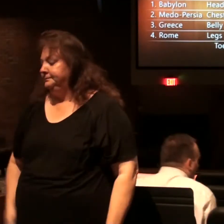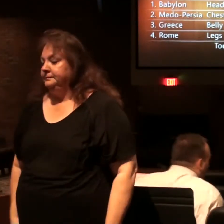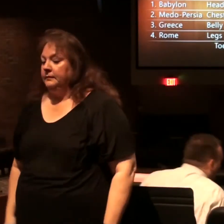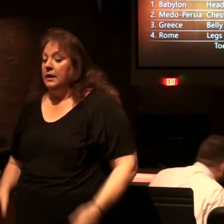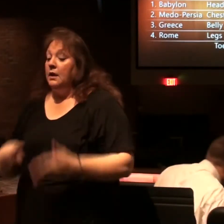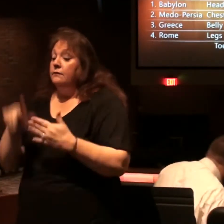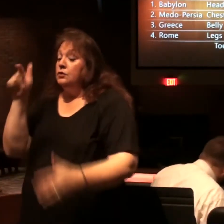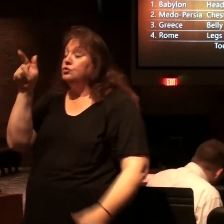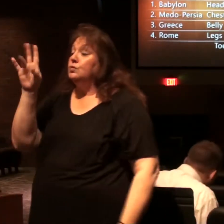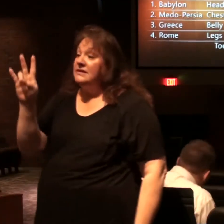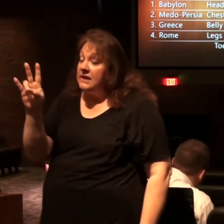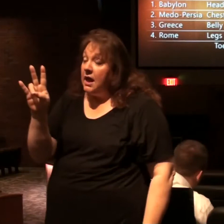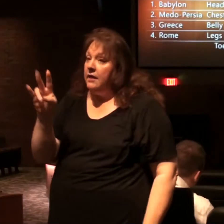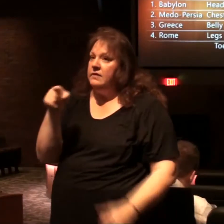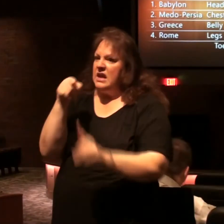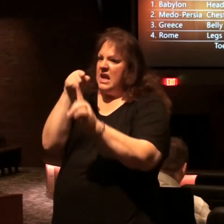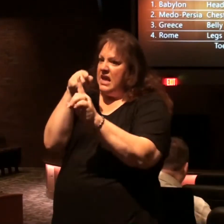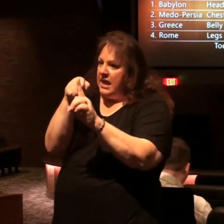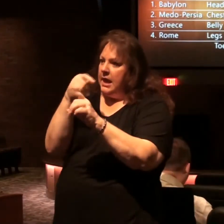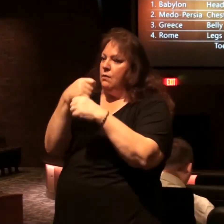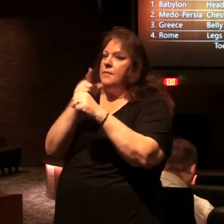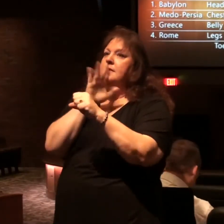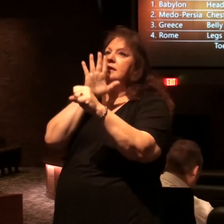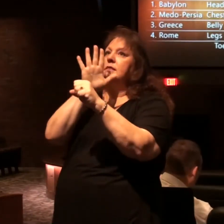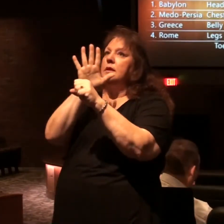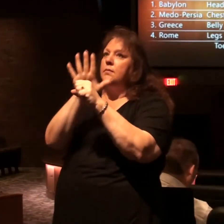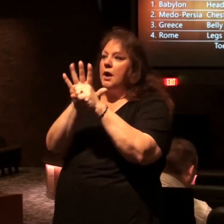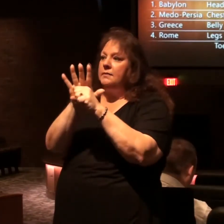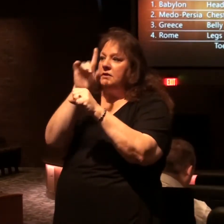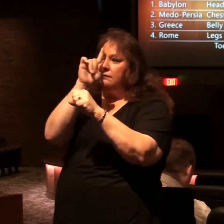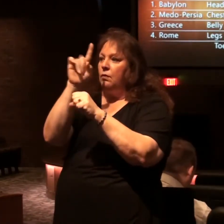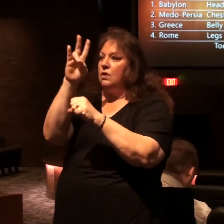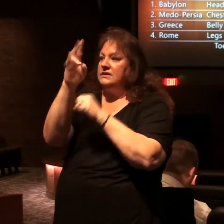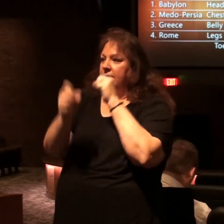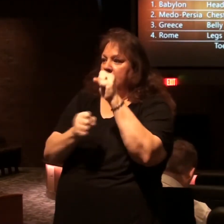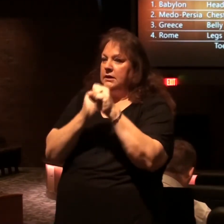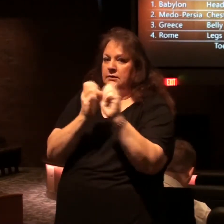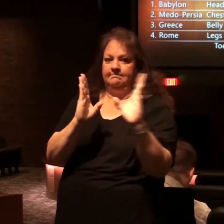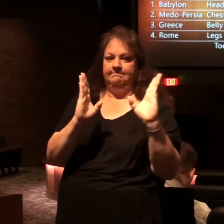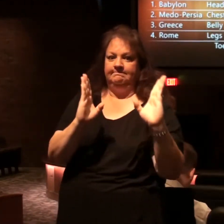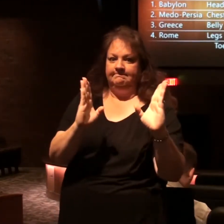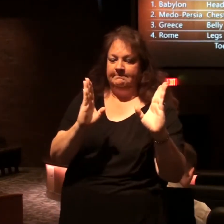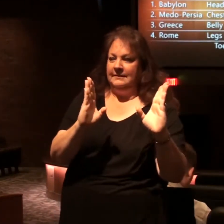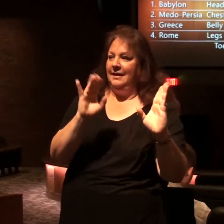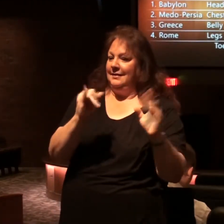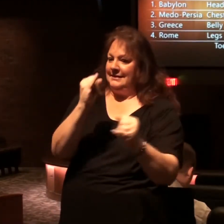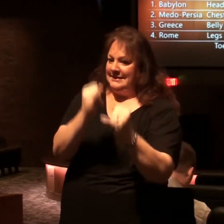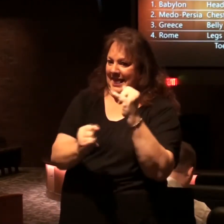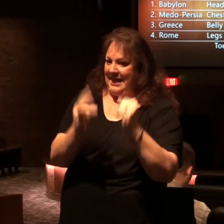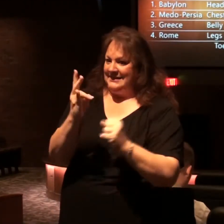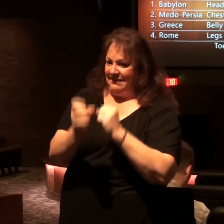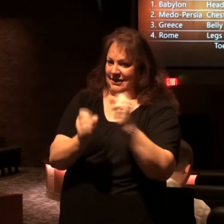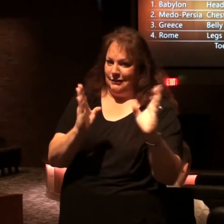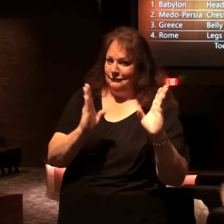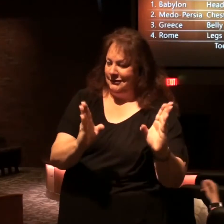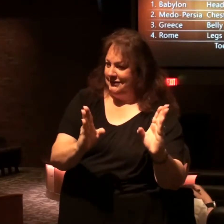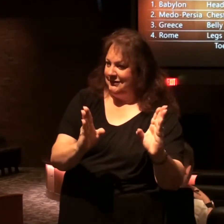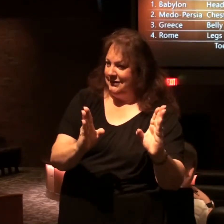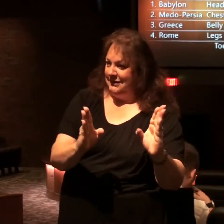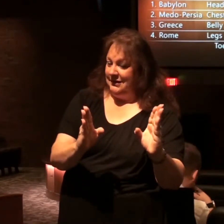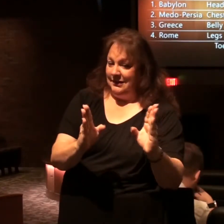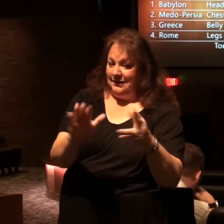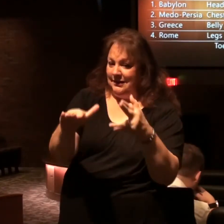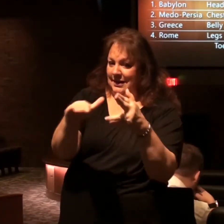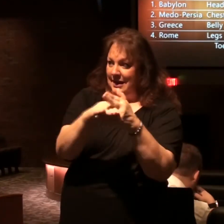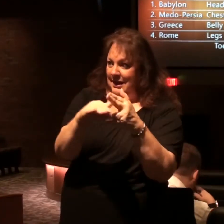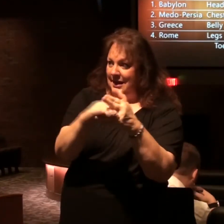verse 27 he will make a firm covenant with the many for one week that's what we're talking about this last seven year period in the middle